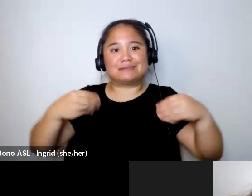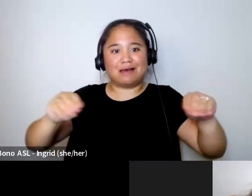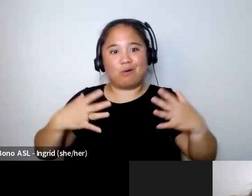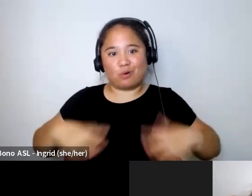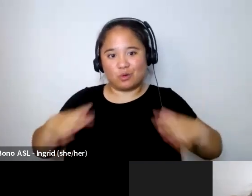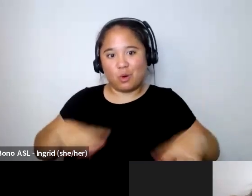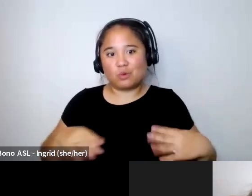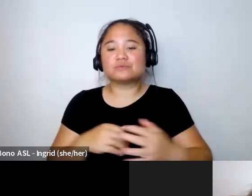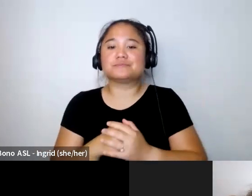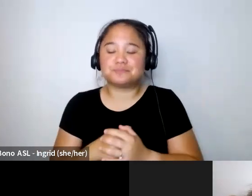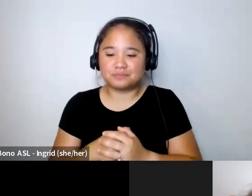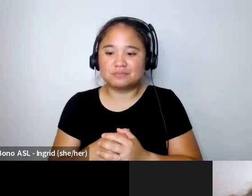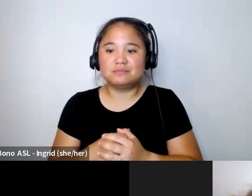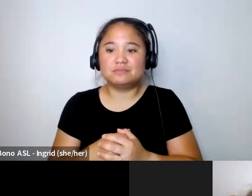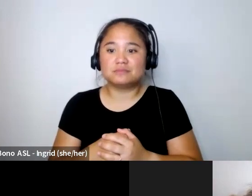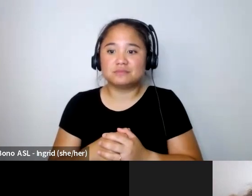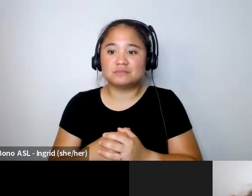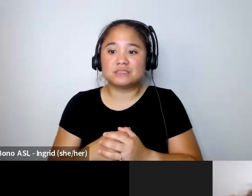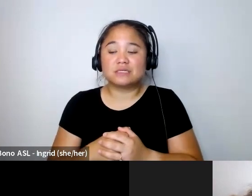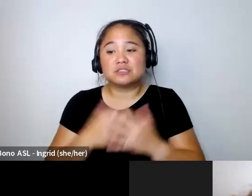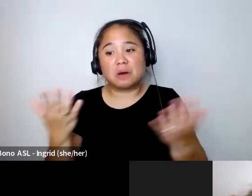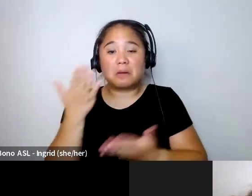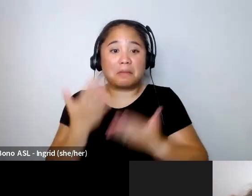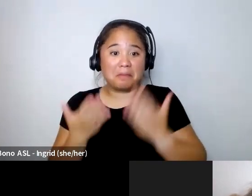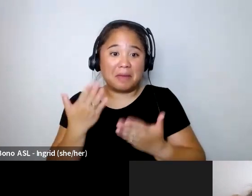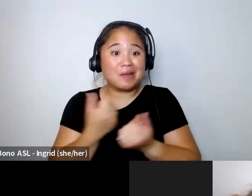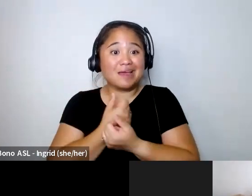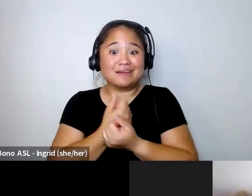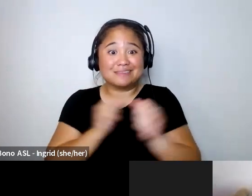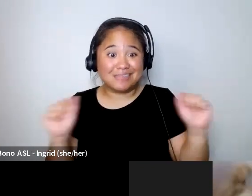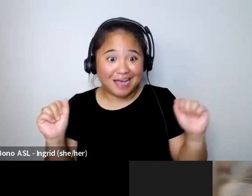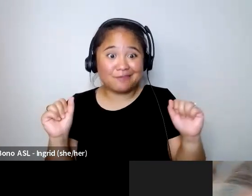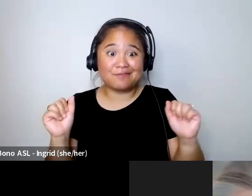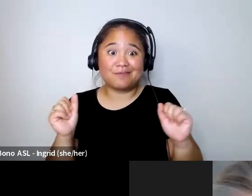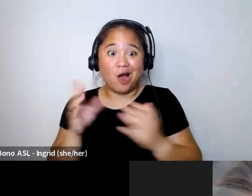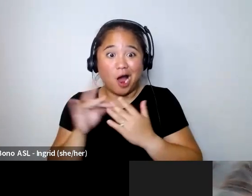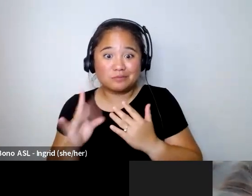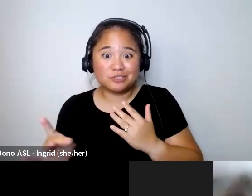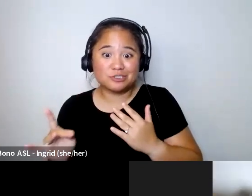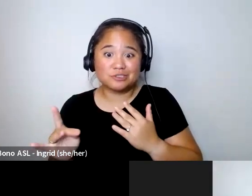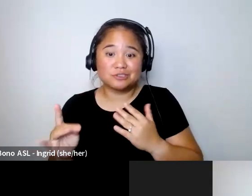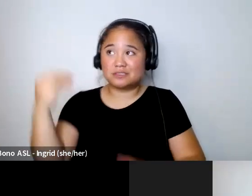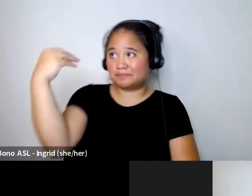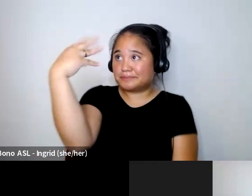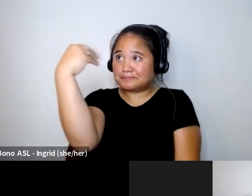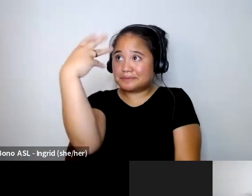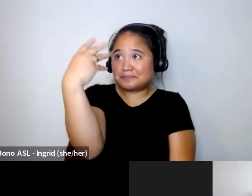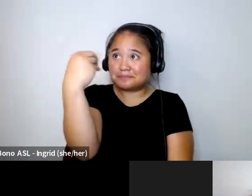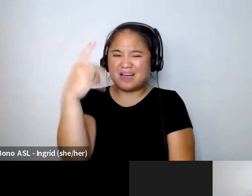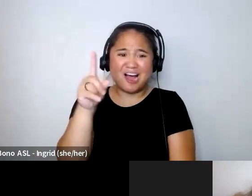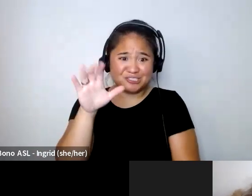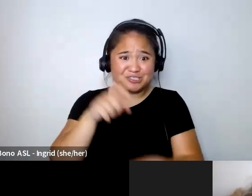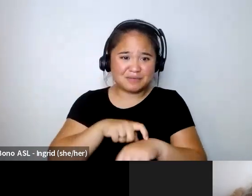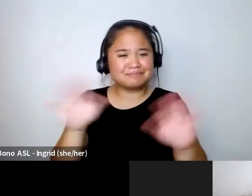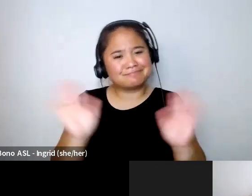i'd say as safe and as good as it might feel to have you know this shot a hundred times you want to